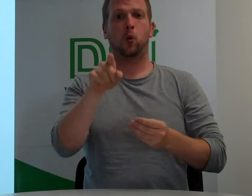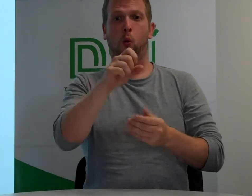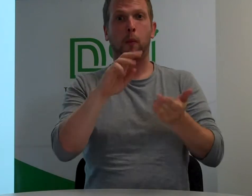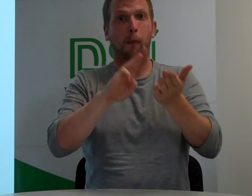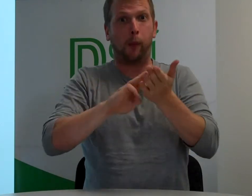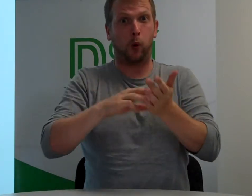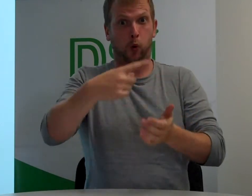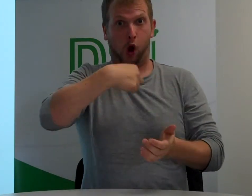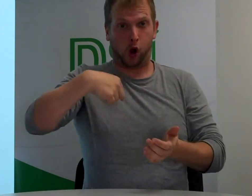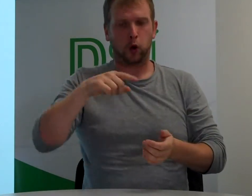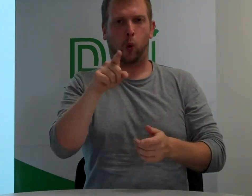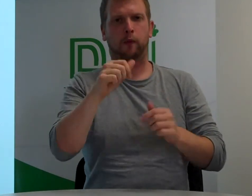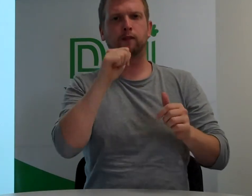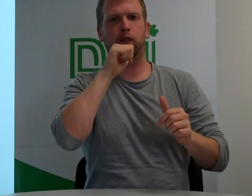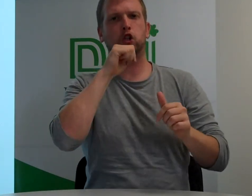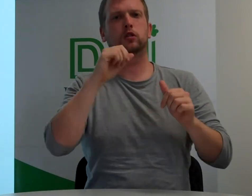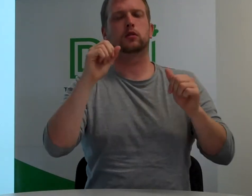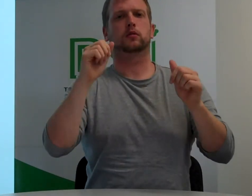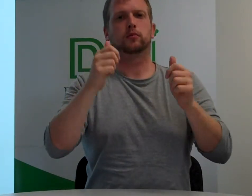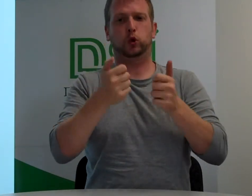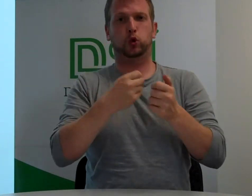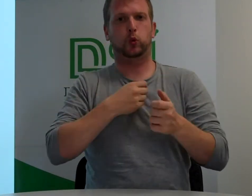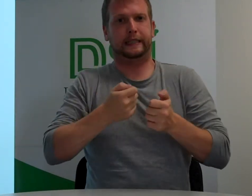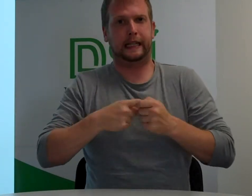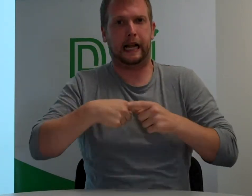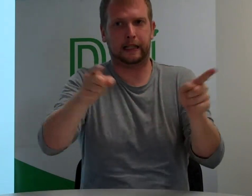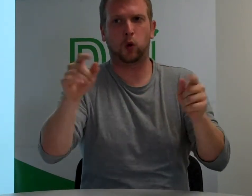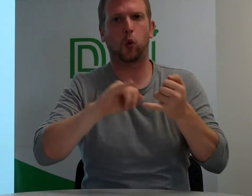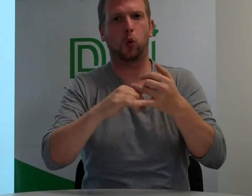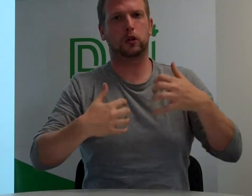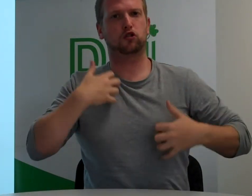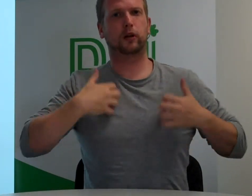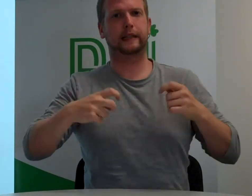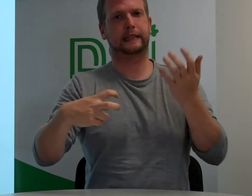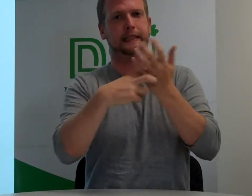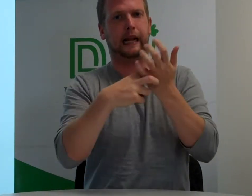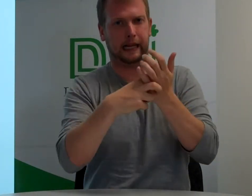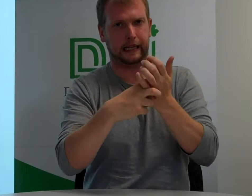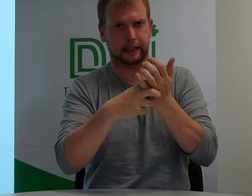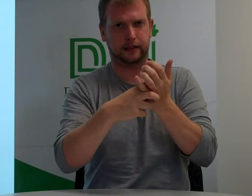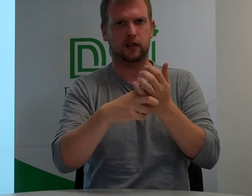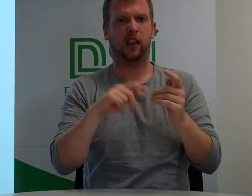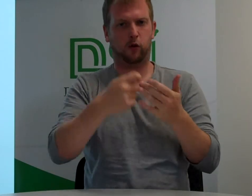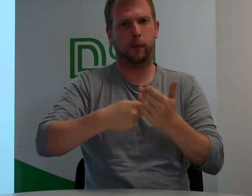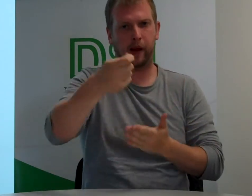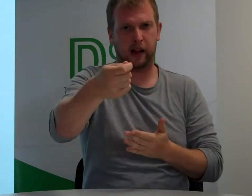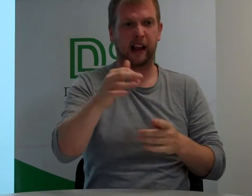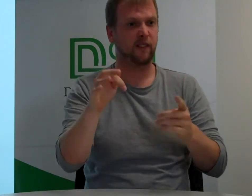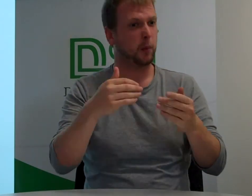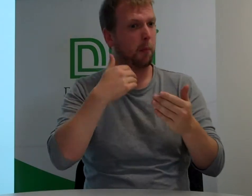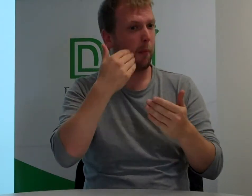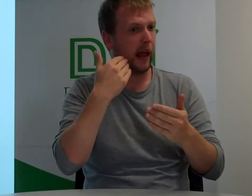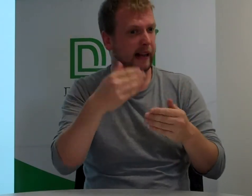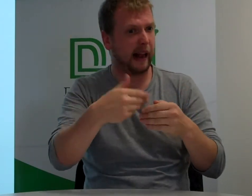remember the first test rule and the next level